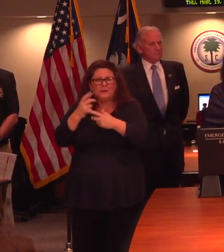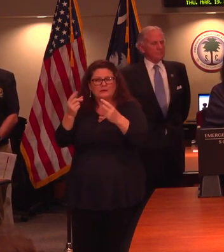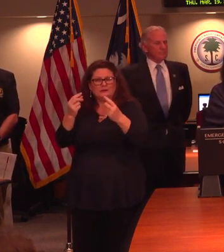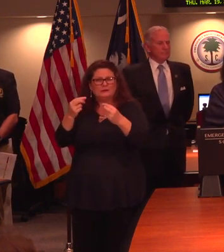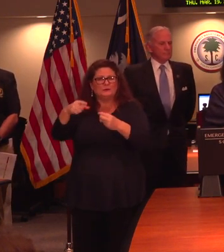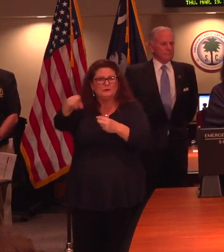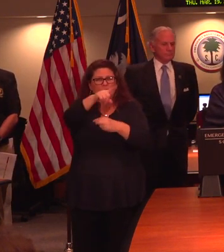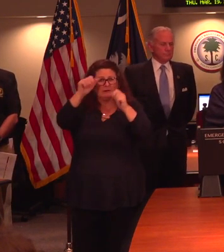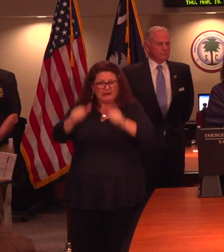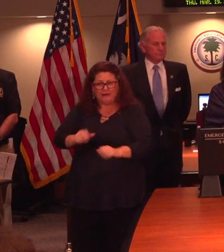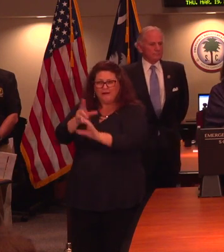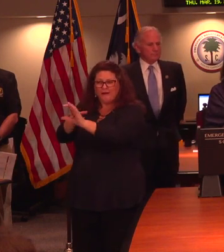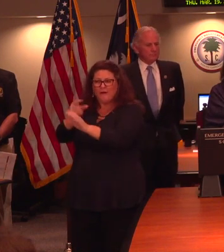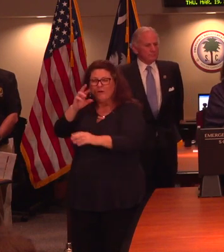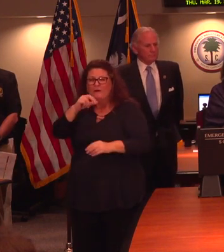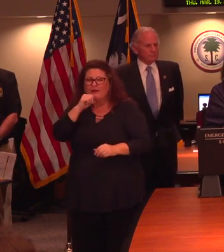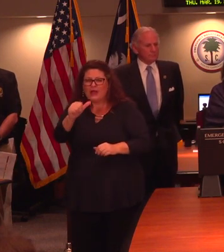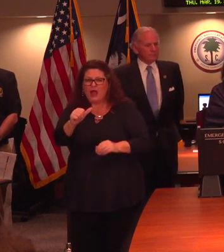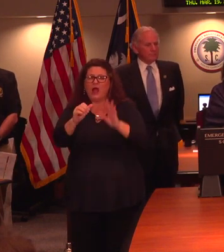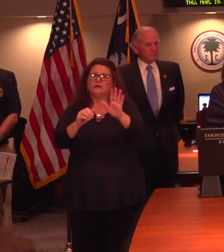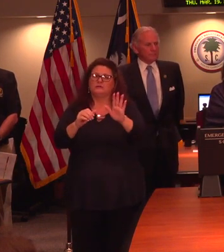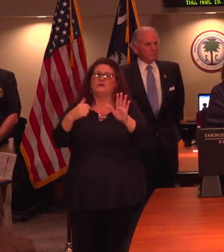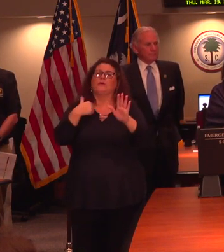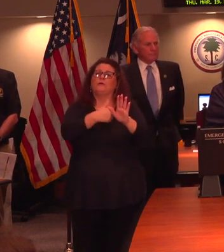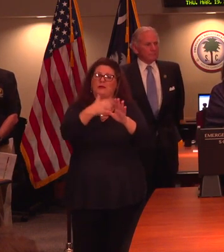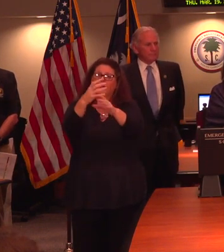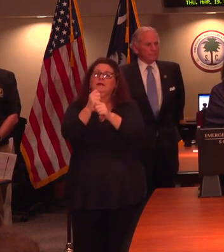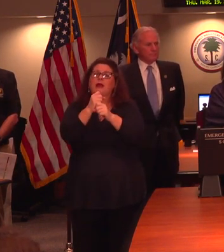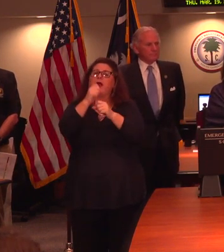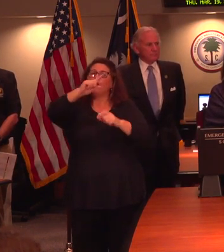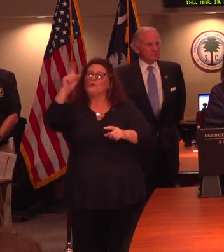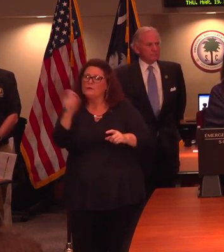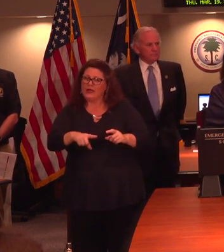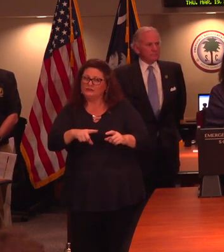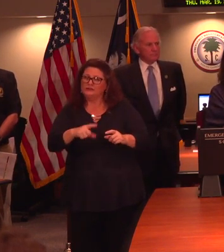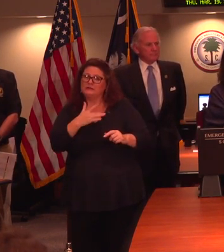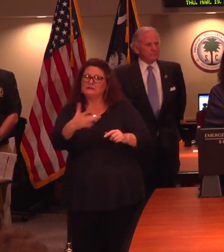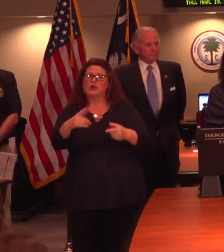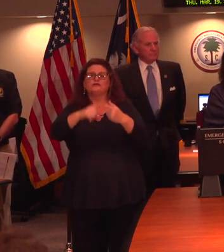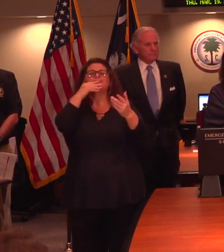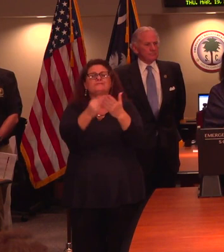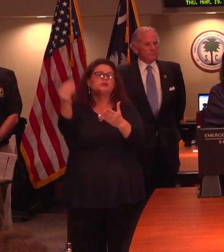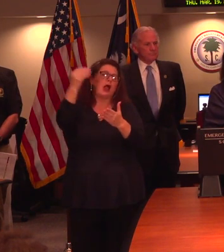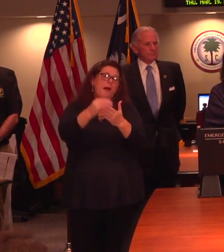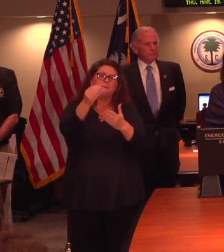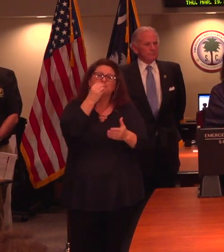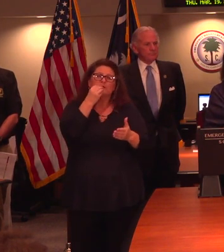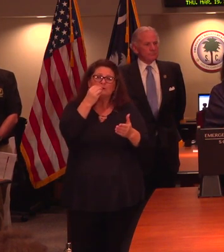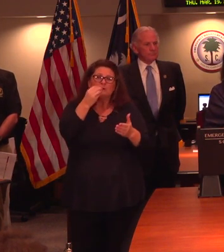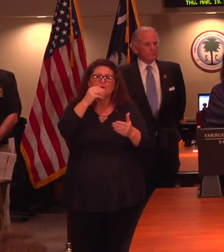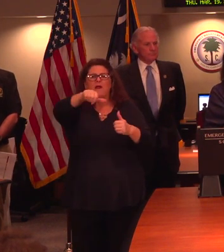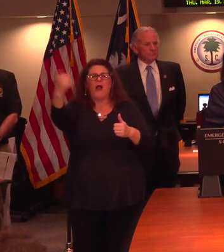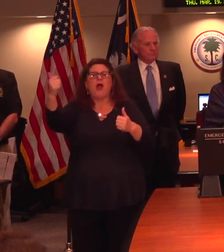we can participate in. And in that light, we have received several questions about concerns related to shopping at grocery stores and other